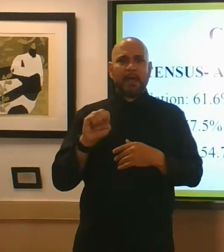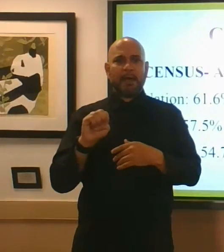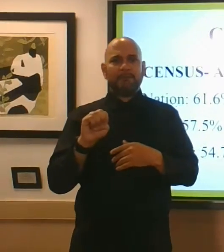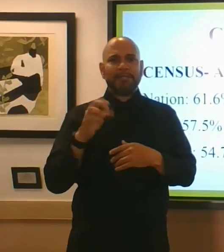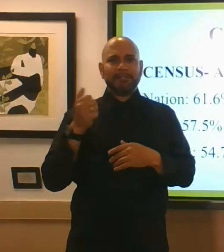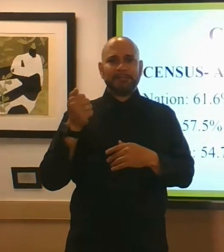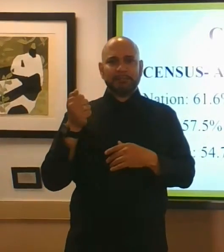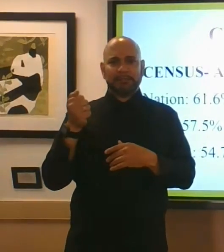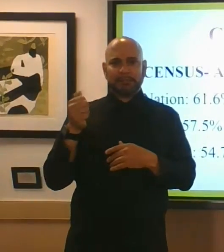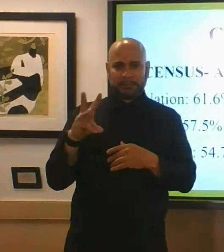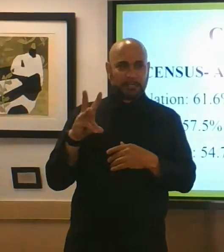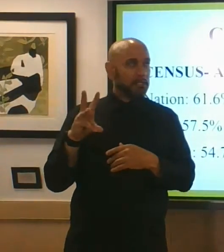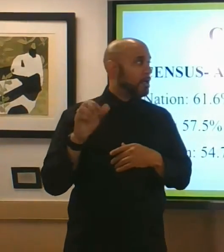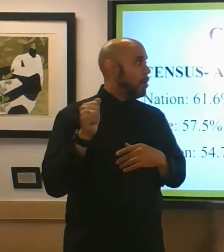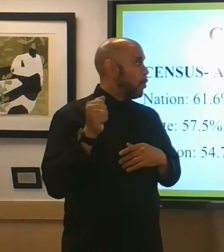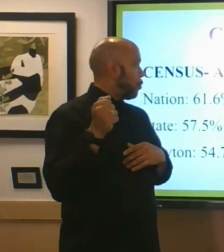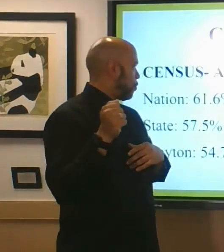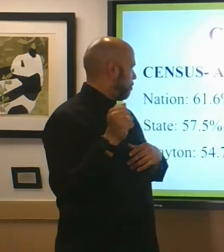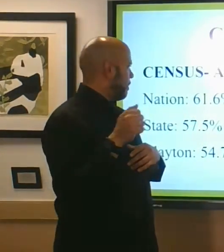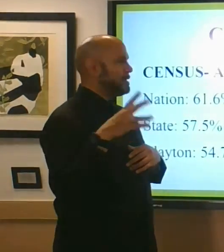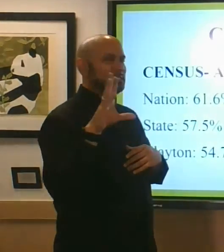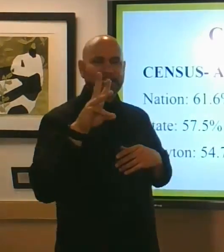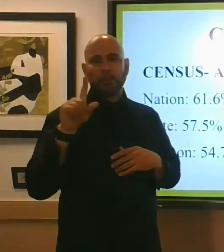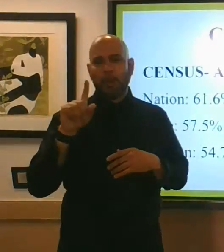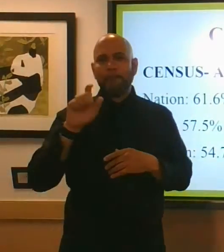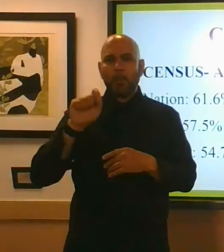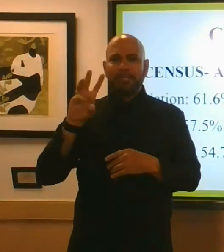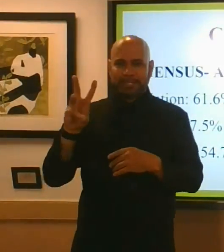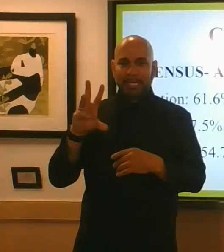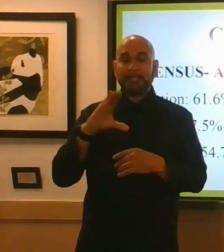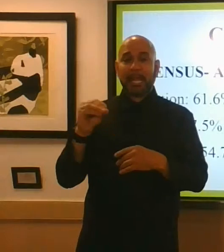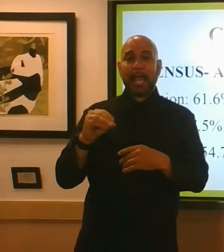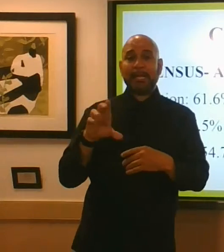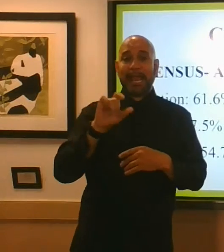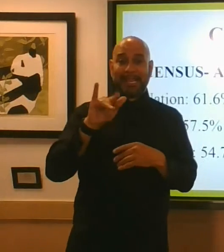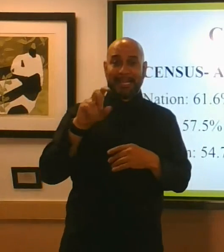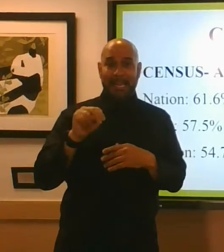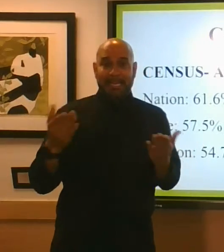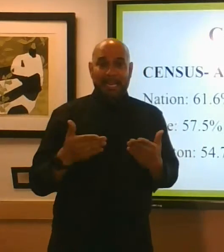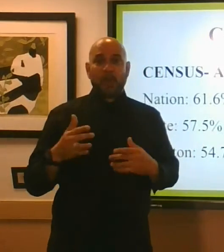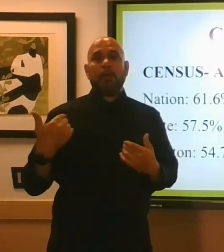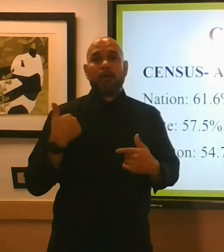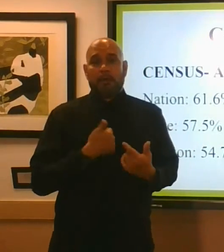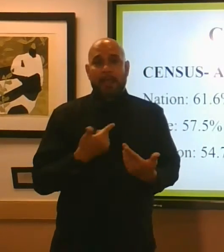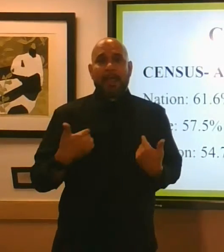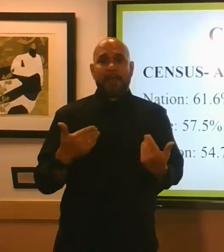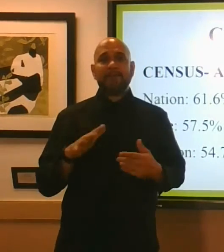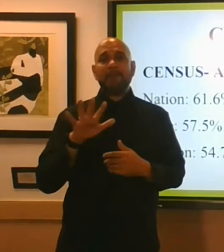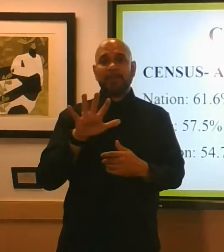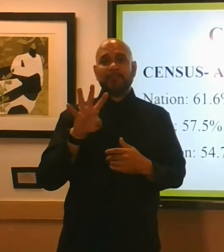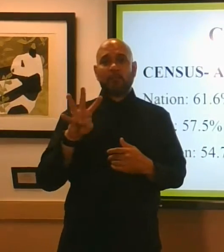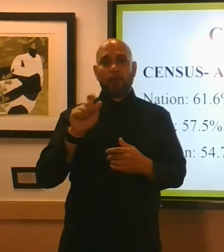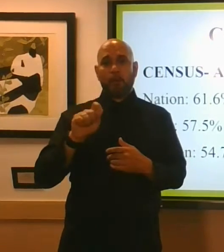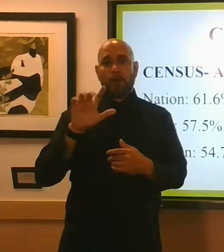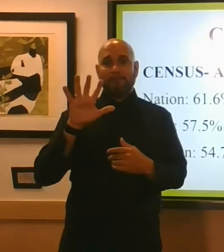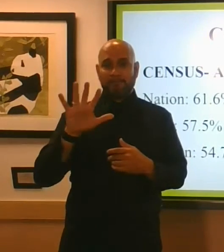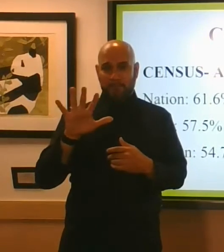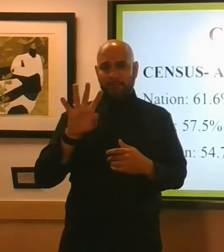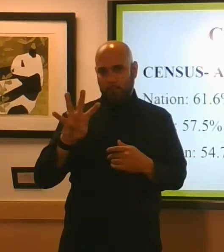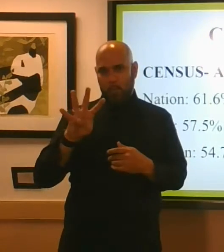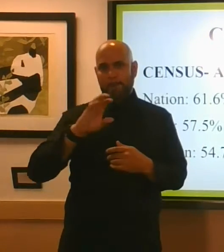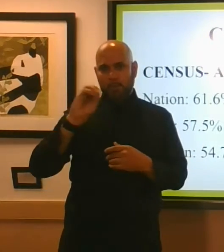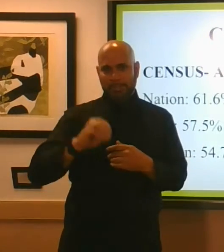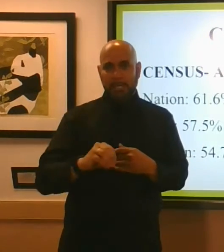57.5 and clayton has a completion rate of 54.7 all right you all let's do what we got to do